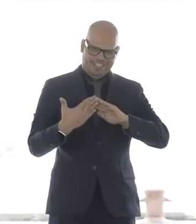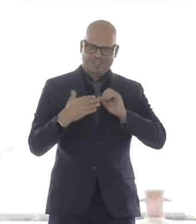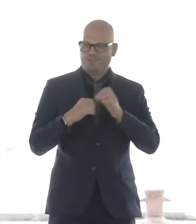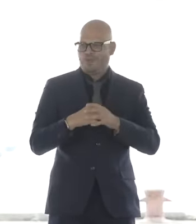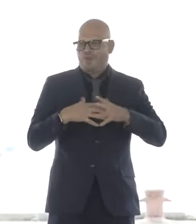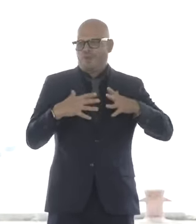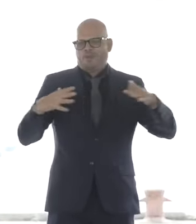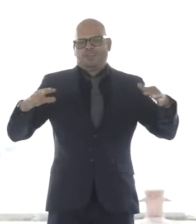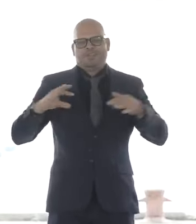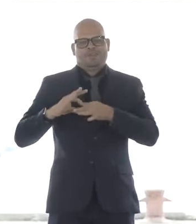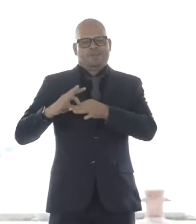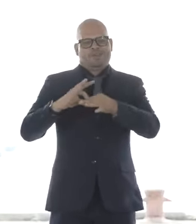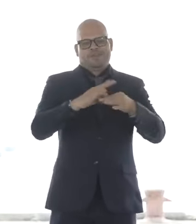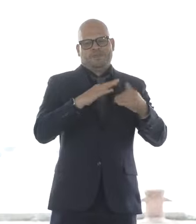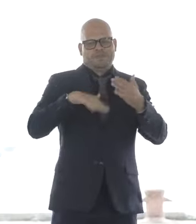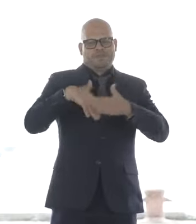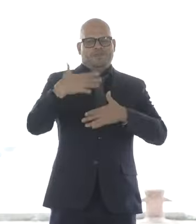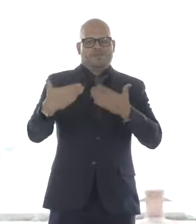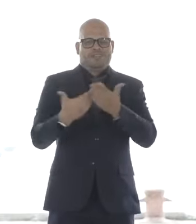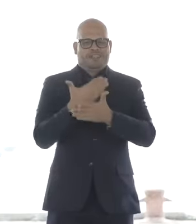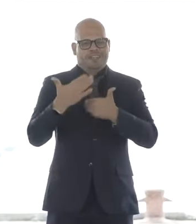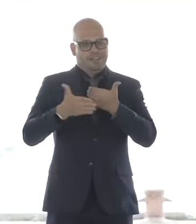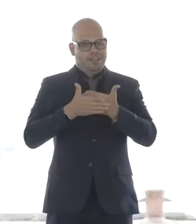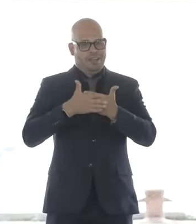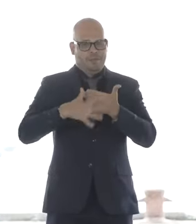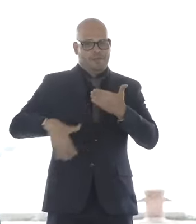Thank you. Thank you.